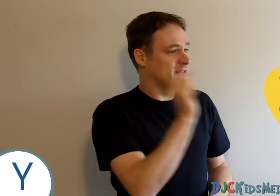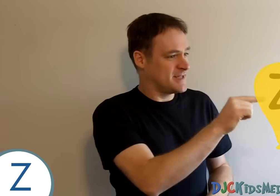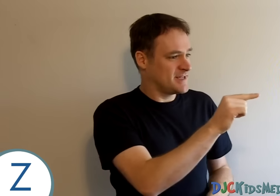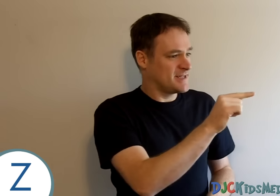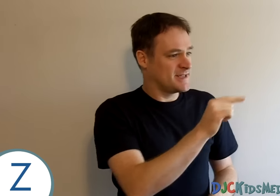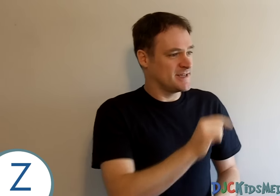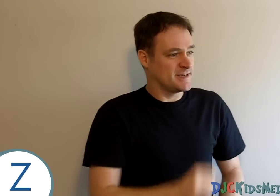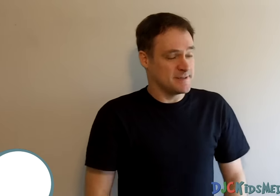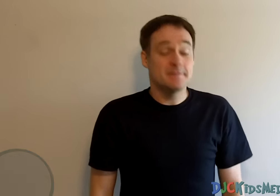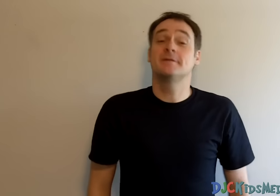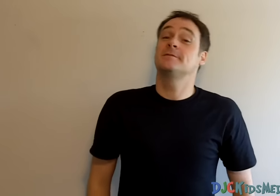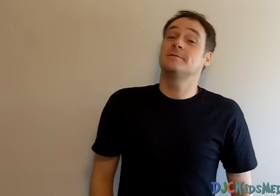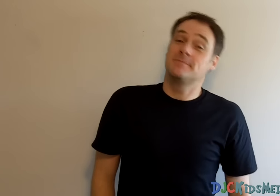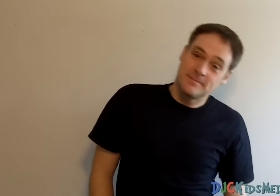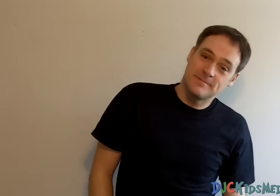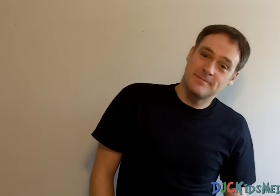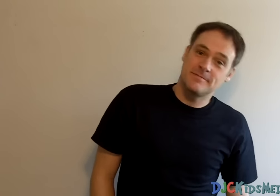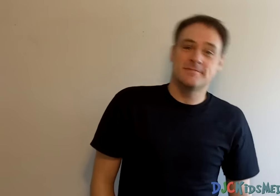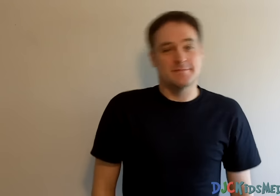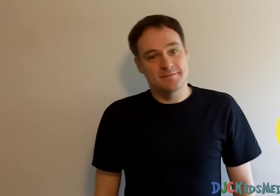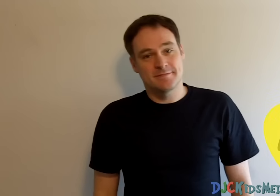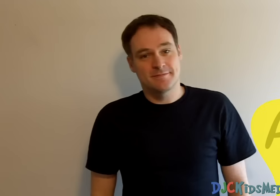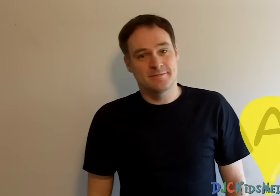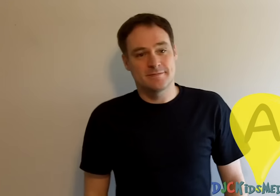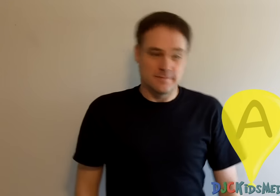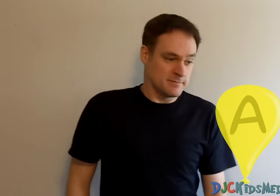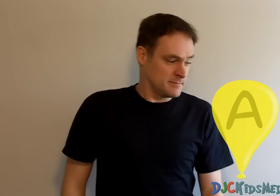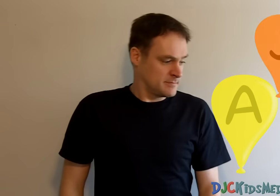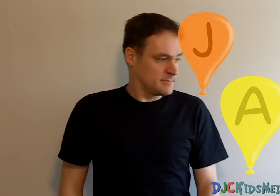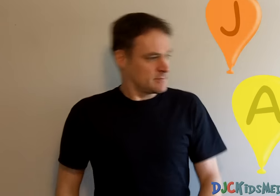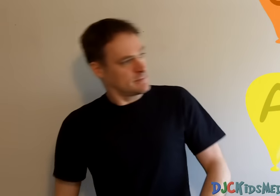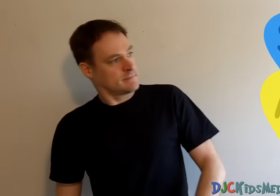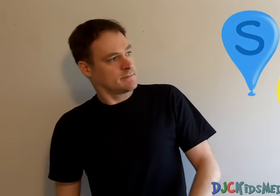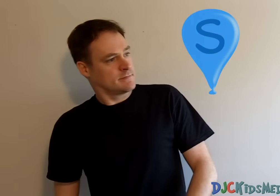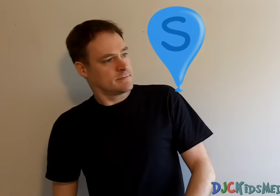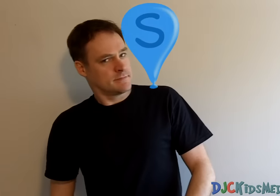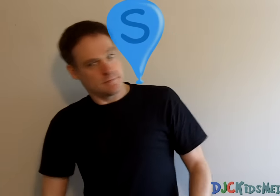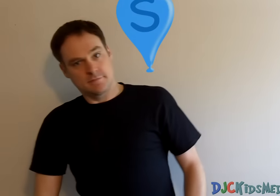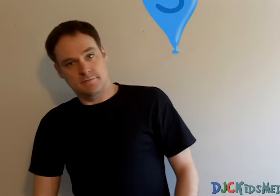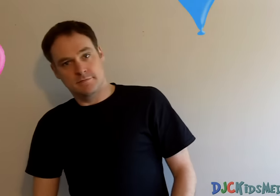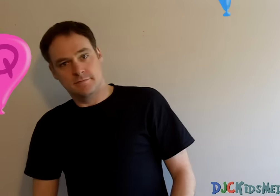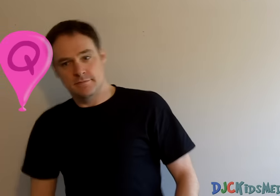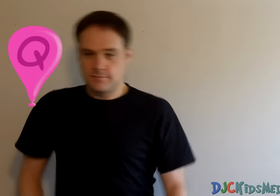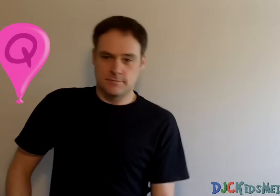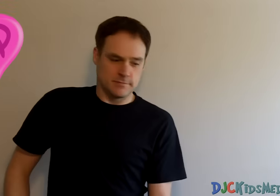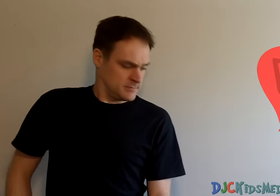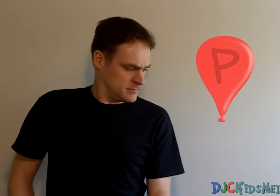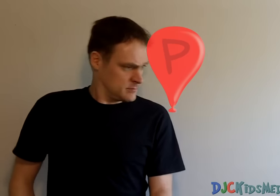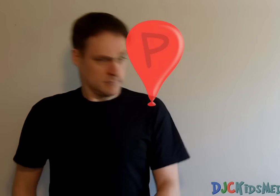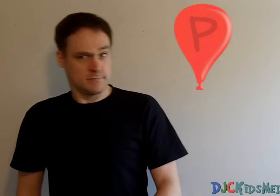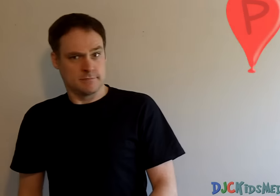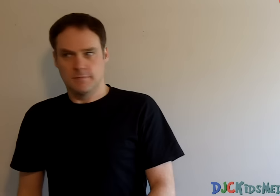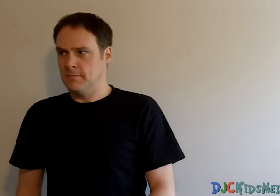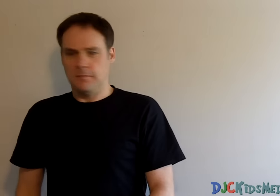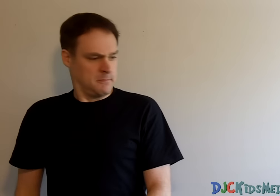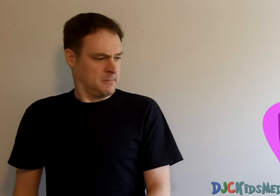Z, Now I know my ABCs,